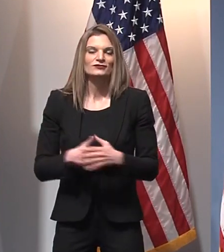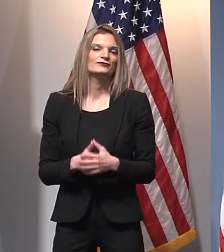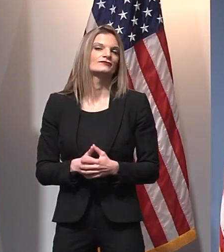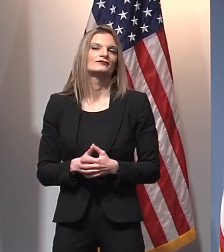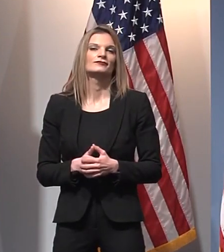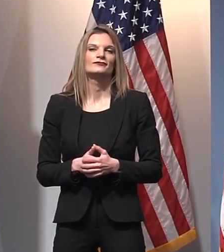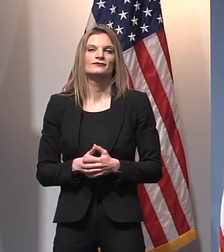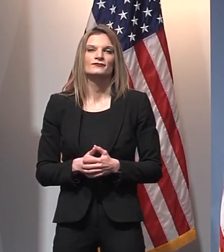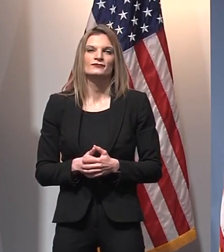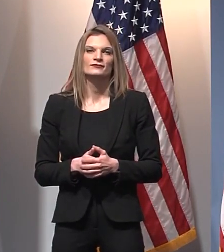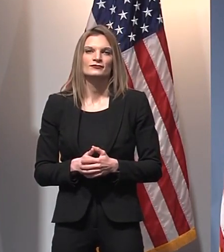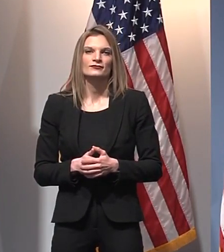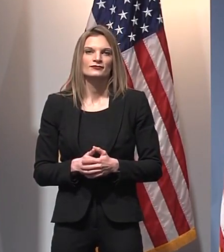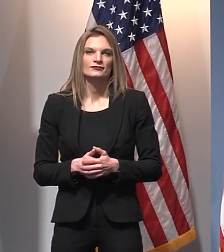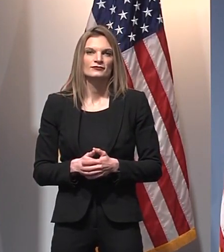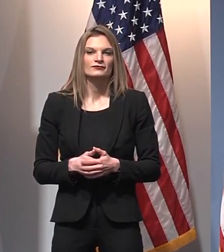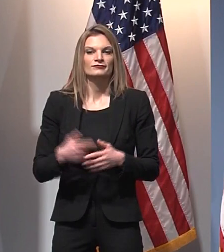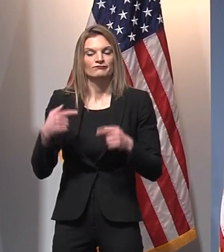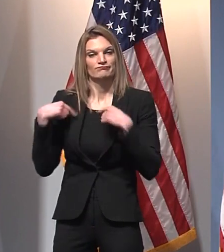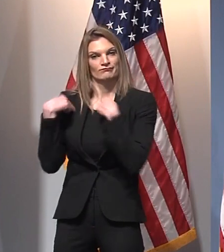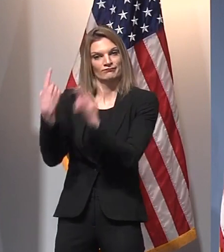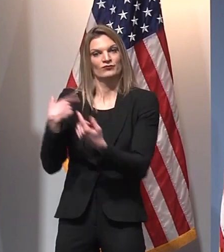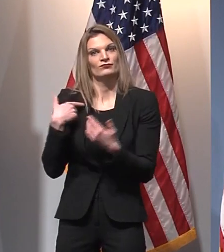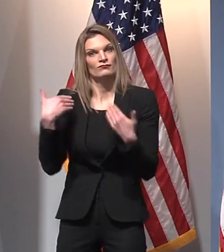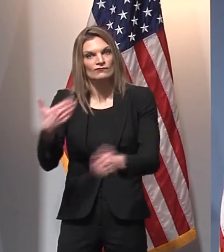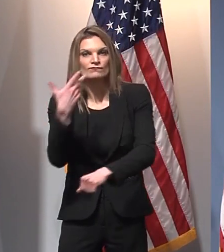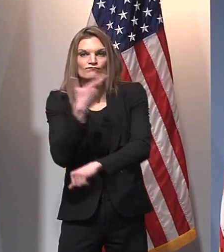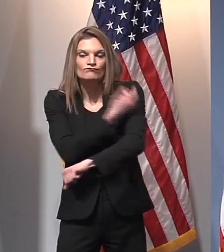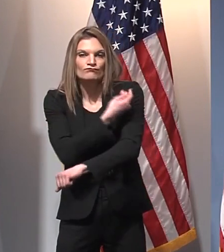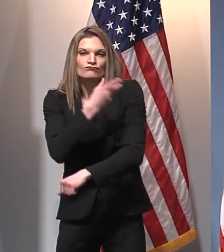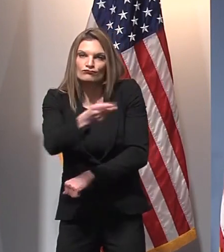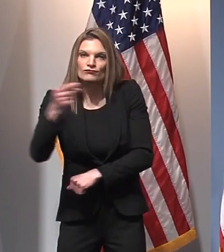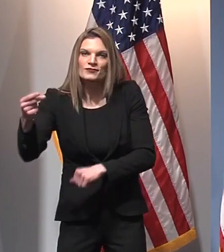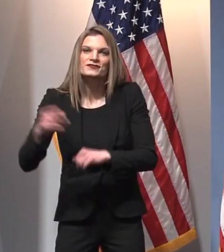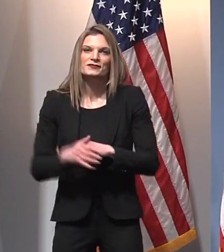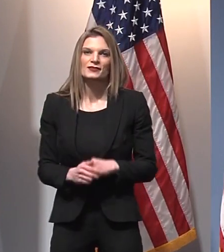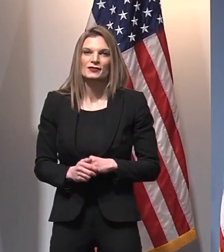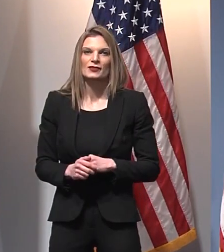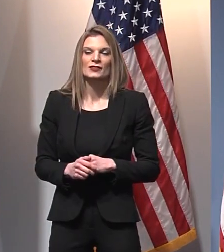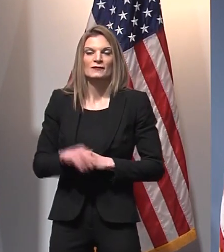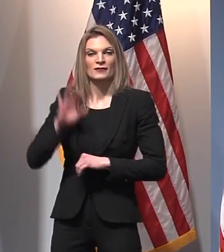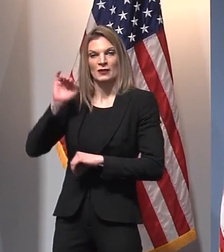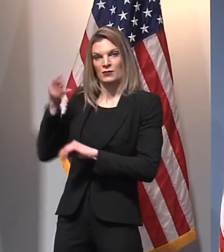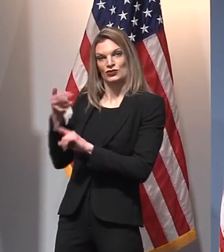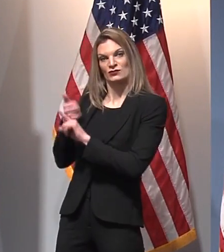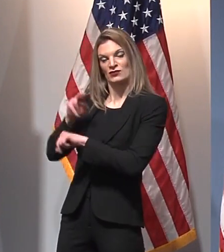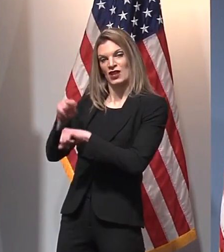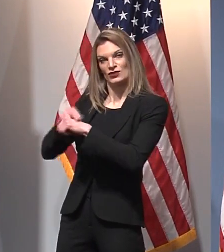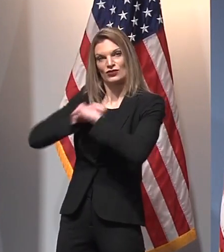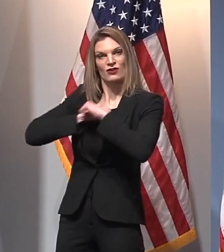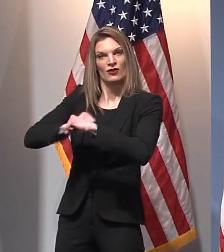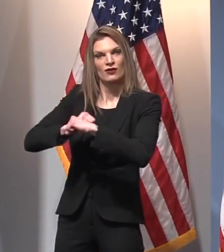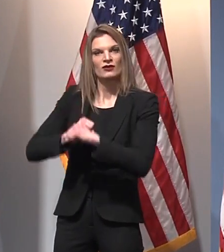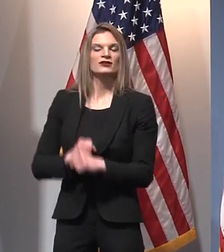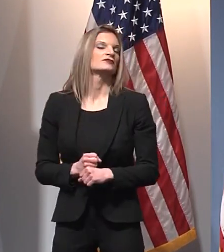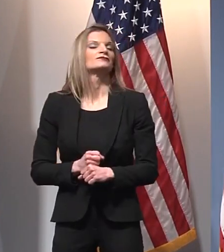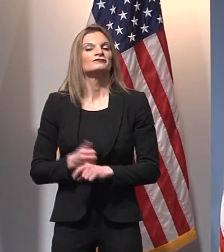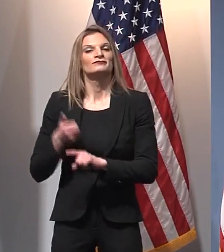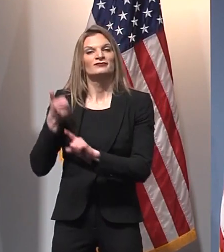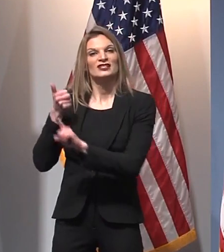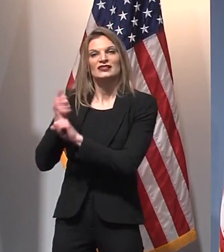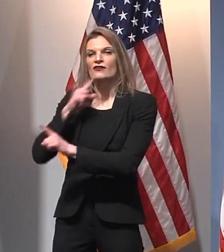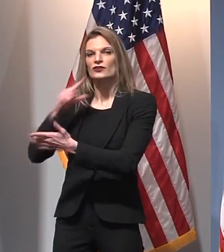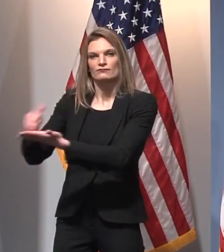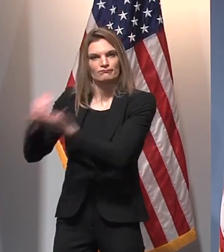As we administer additional doses of these vaccines, the Michigan National Guard continues to play a vital